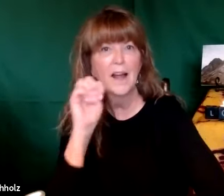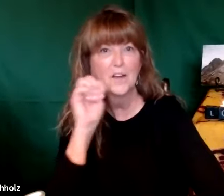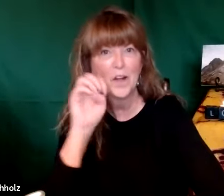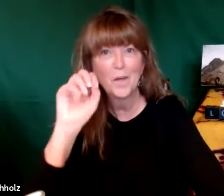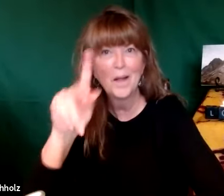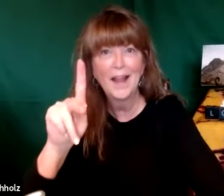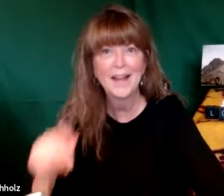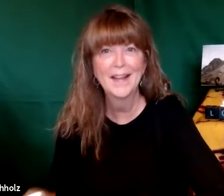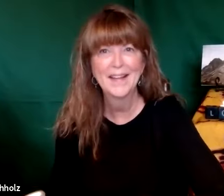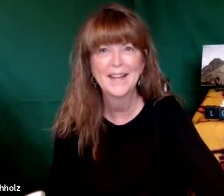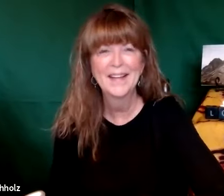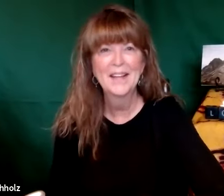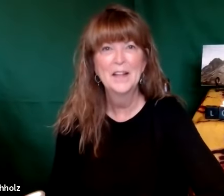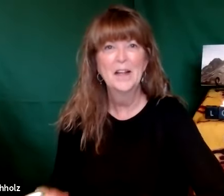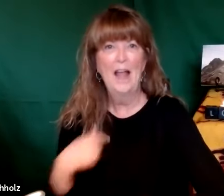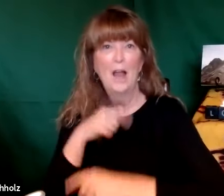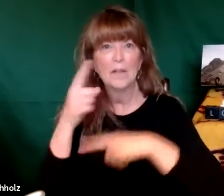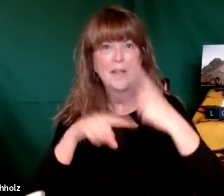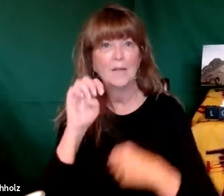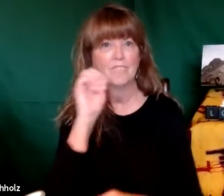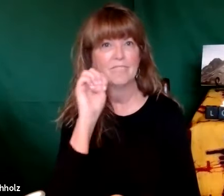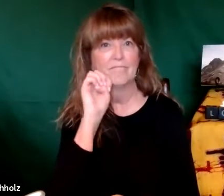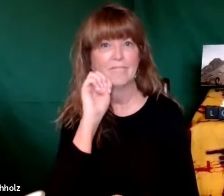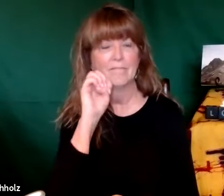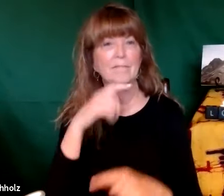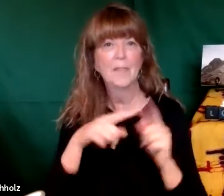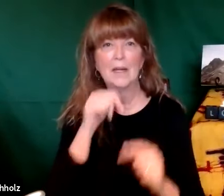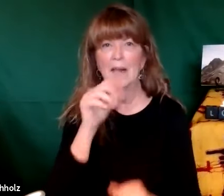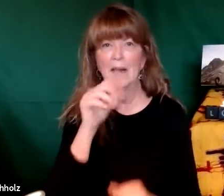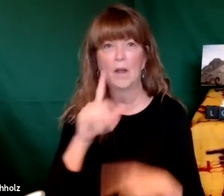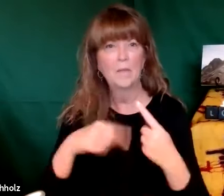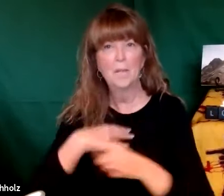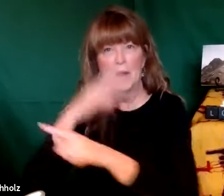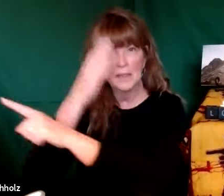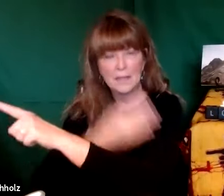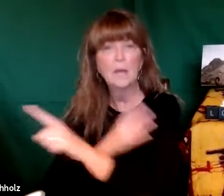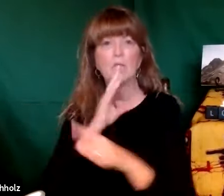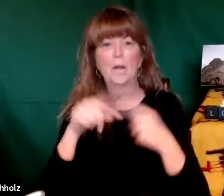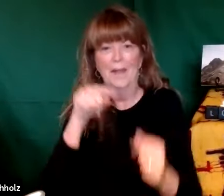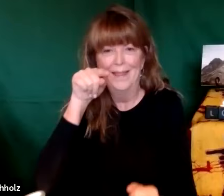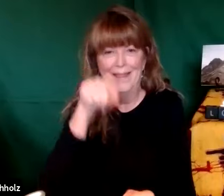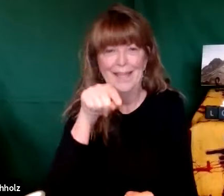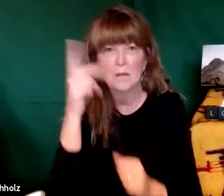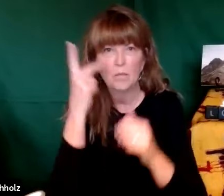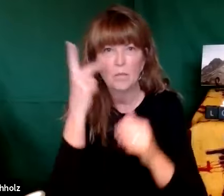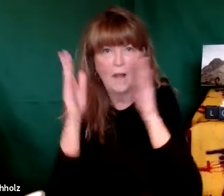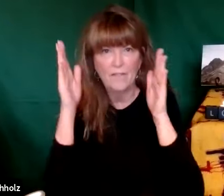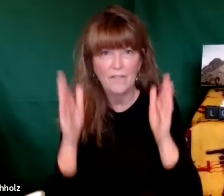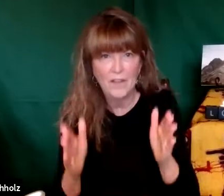and i'm going to use my son's name sign elijah for him okay so this is when i signed this you know i'm not talking about my son